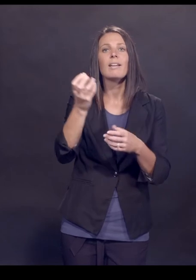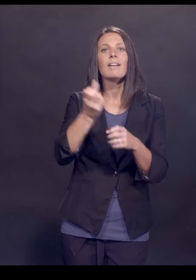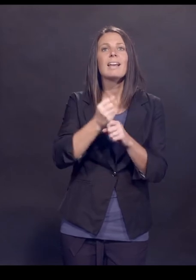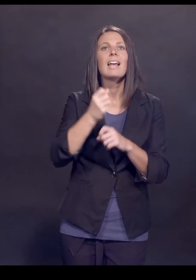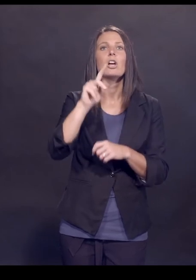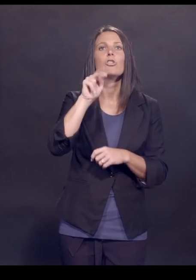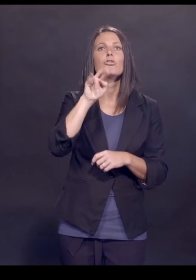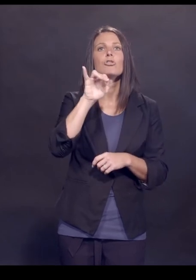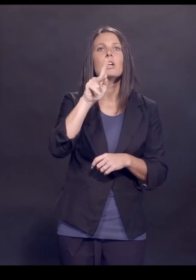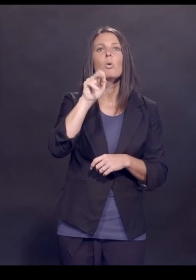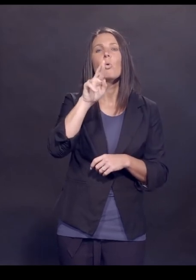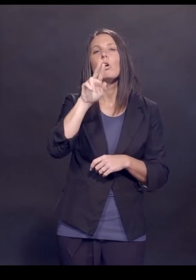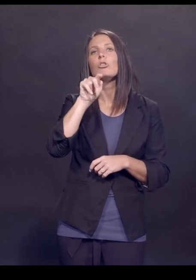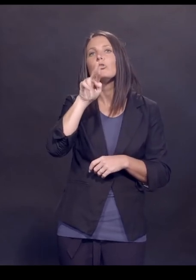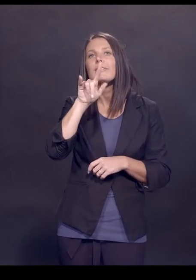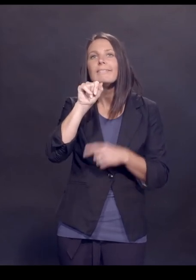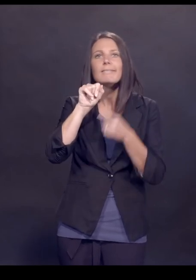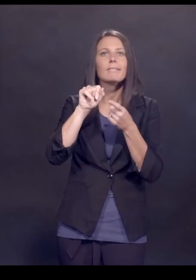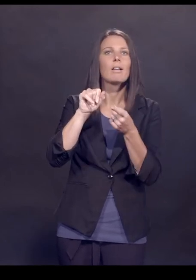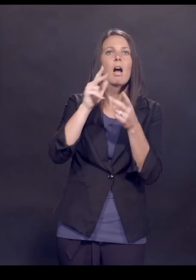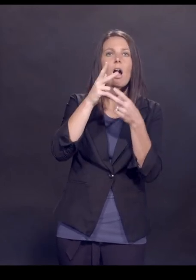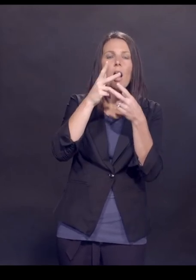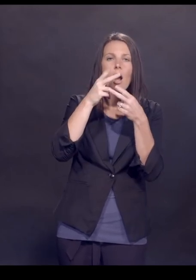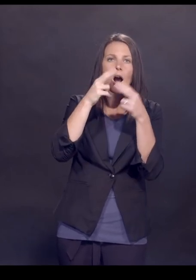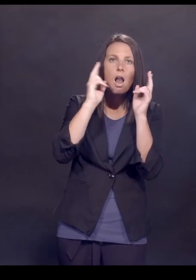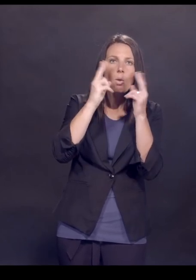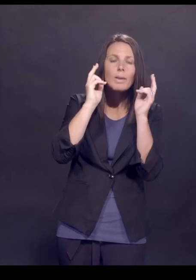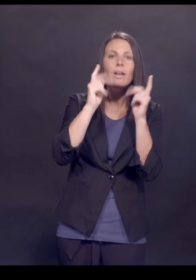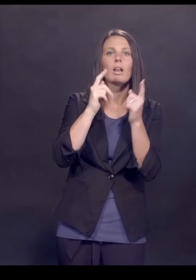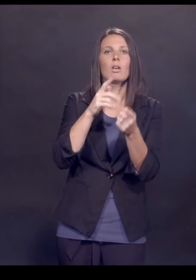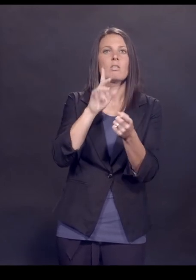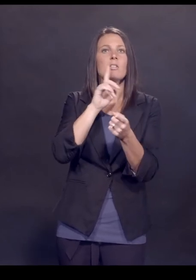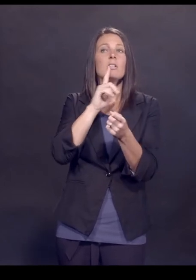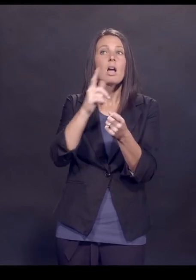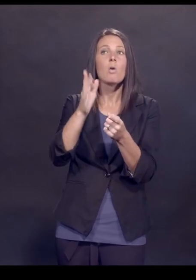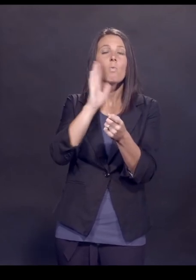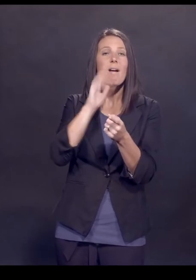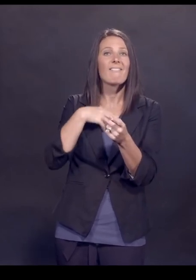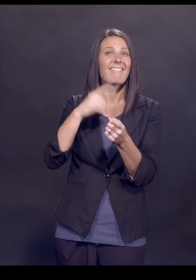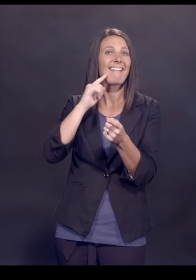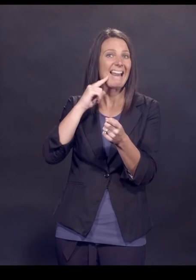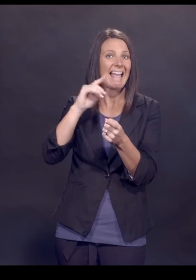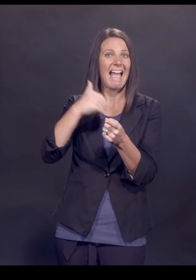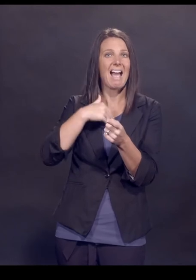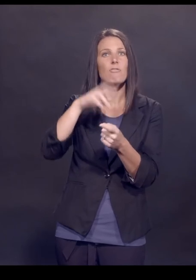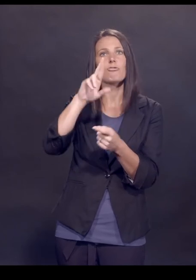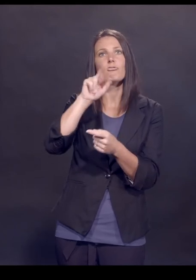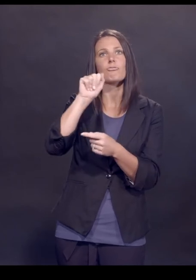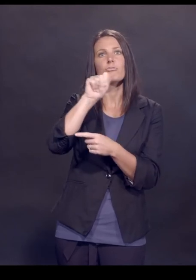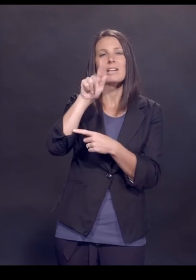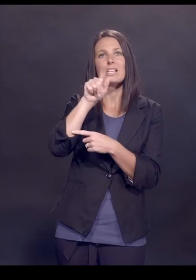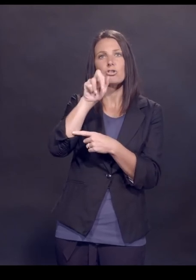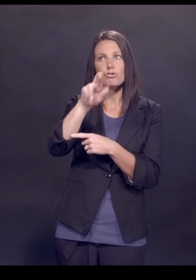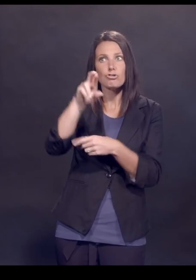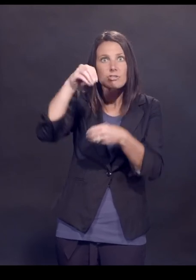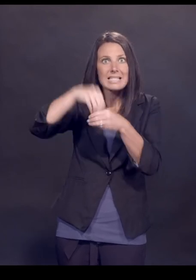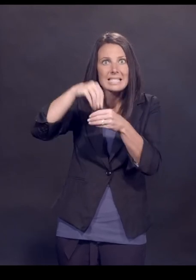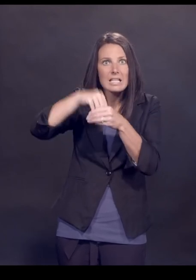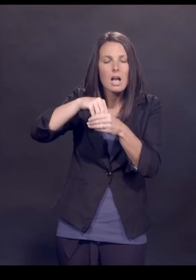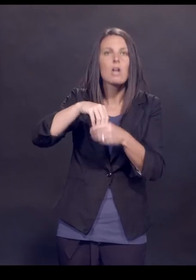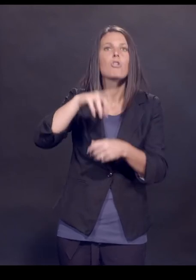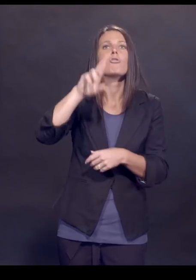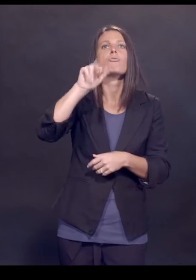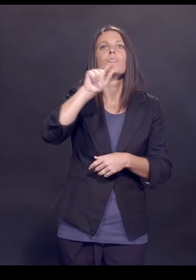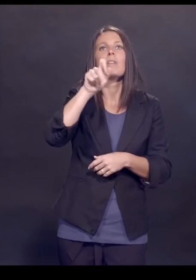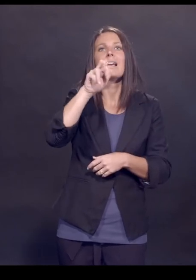apple and that the candy apple was found to, in some cases, contain a razor blade, right? I mean, this, that was the thing that was born, razor